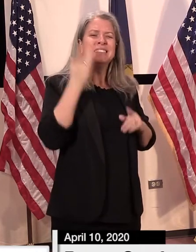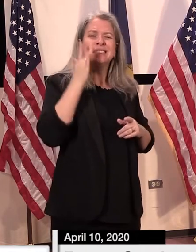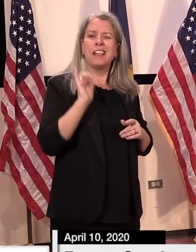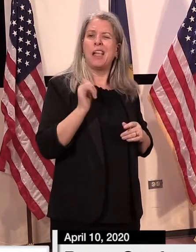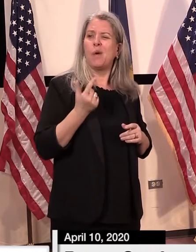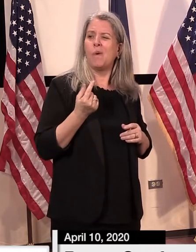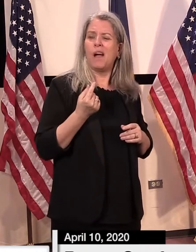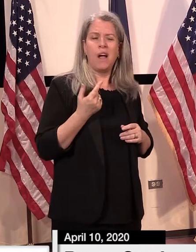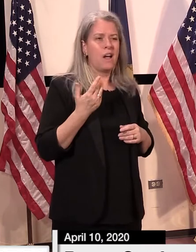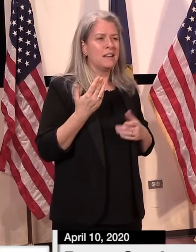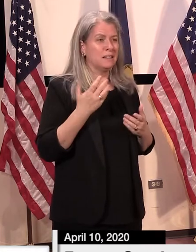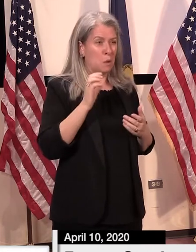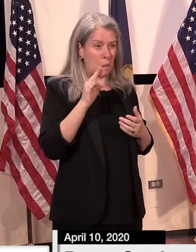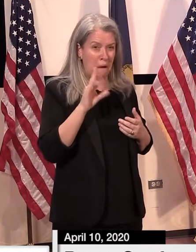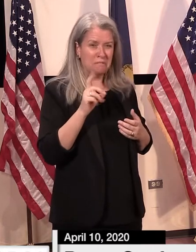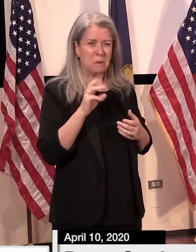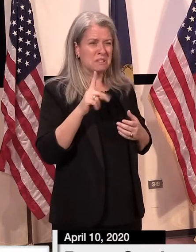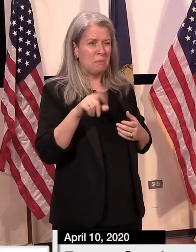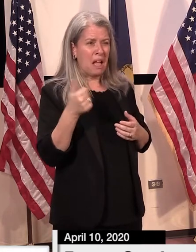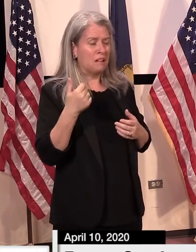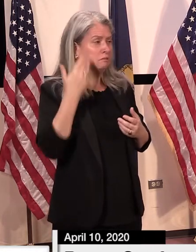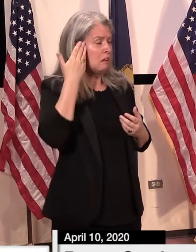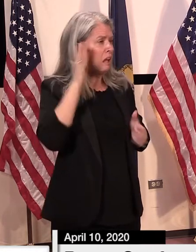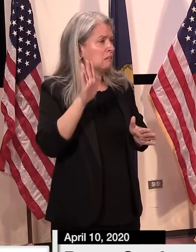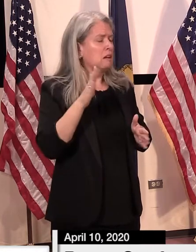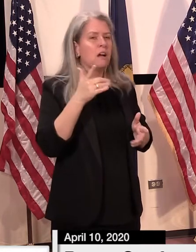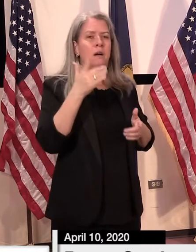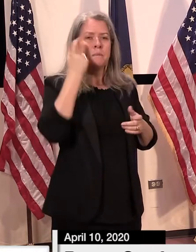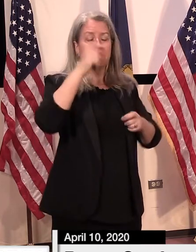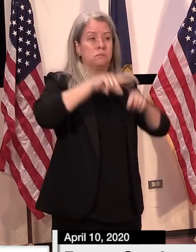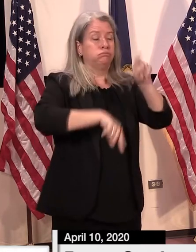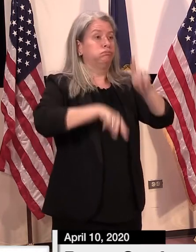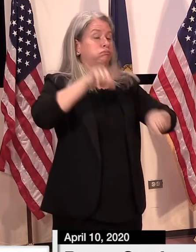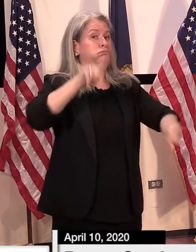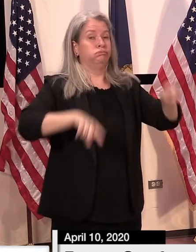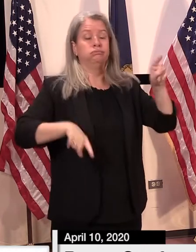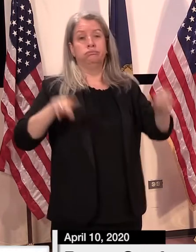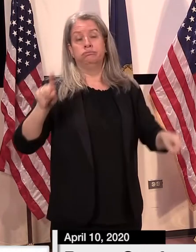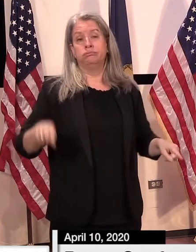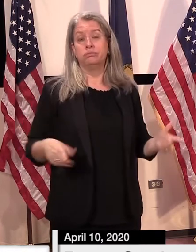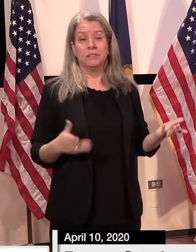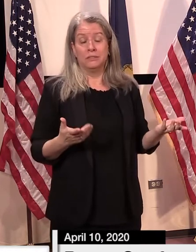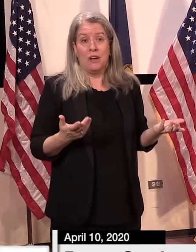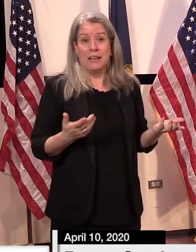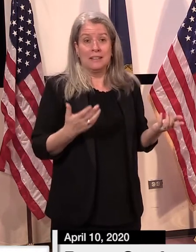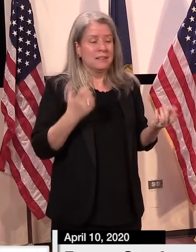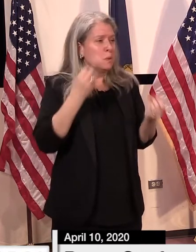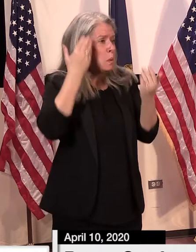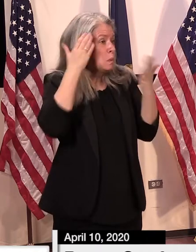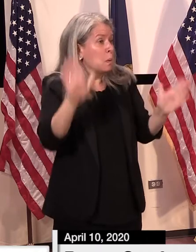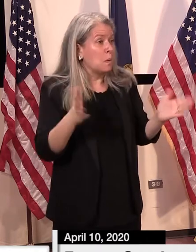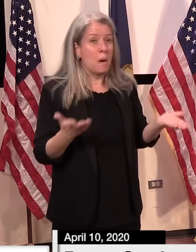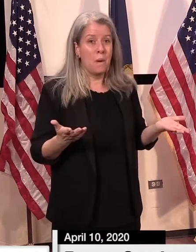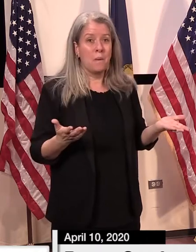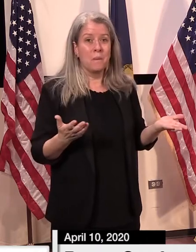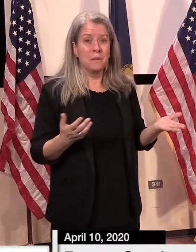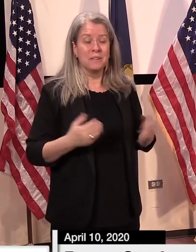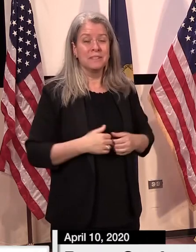So it's always going to be an underestimate of what's really active in the population.